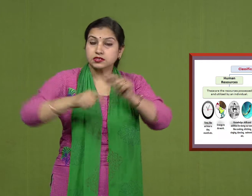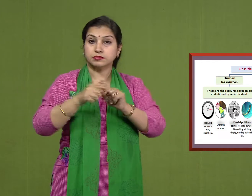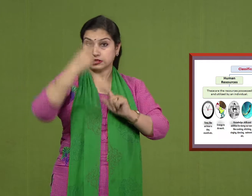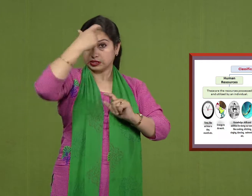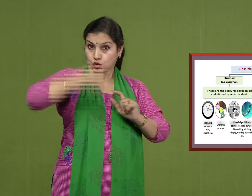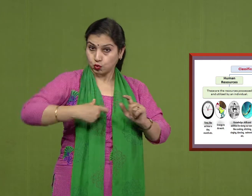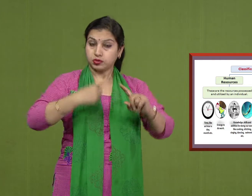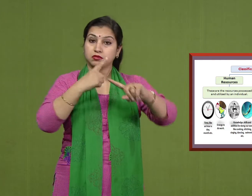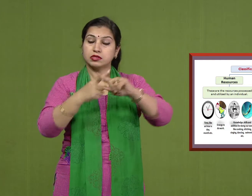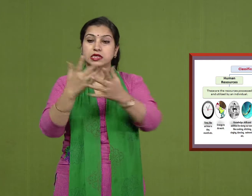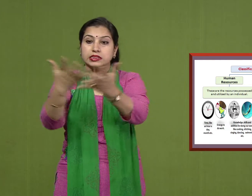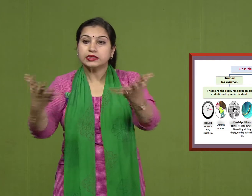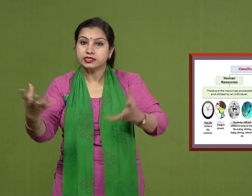human and non-human resources.